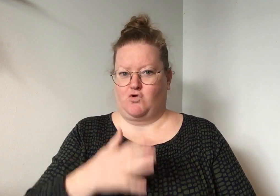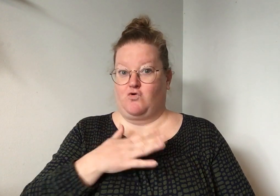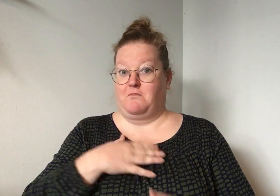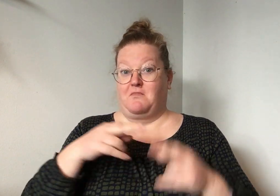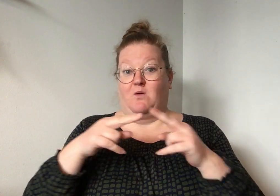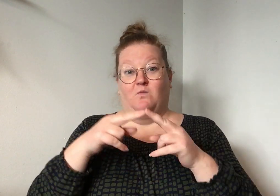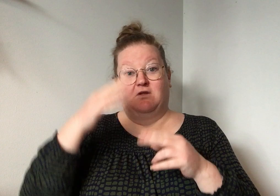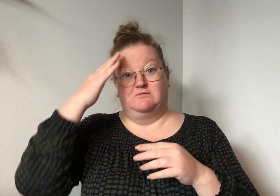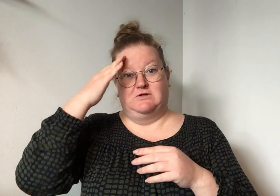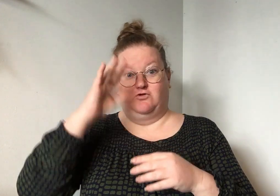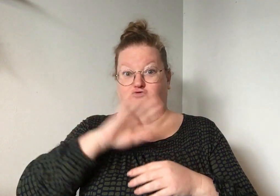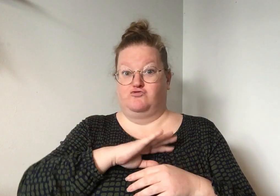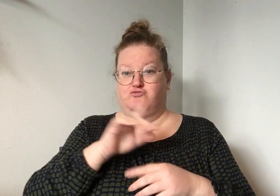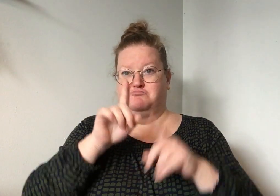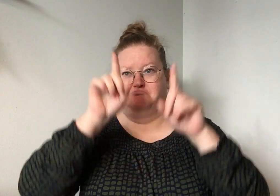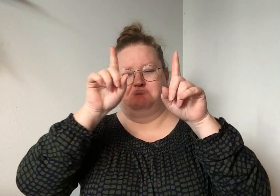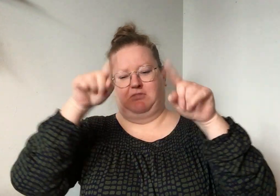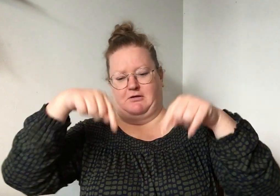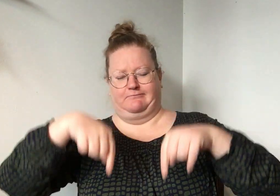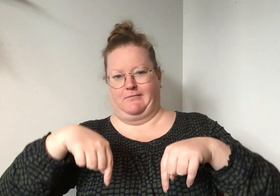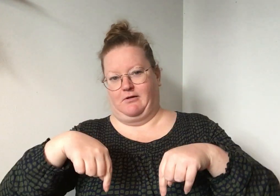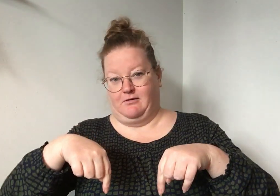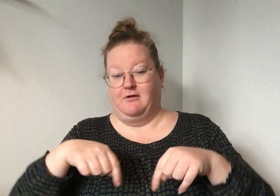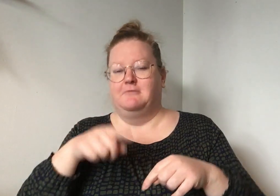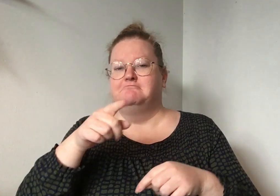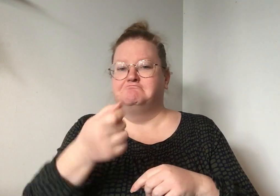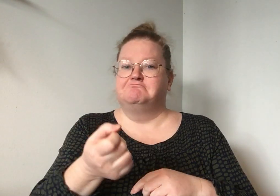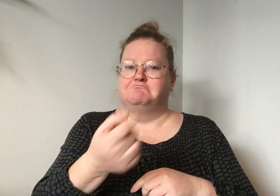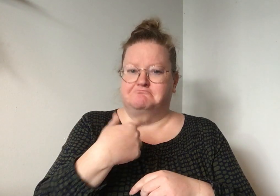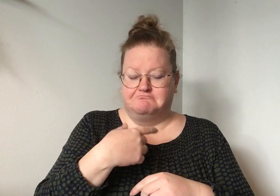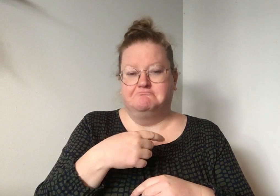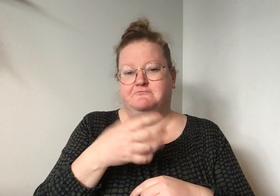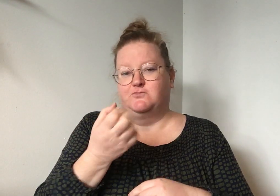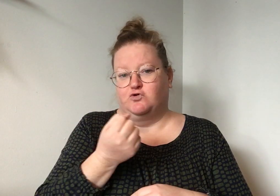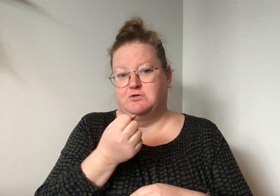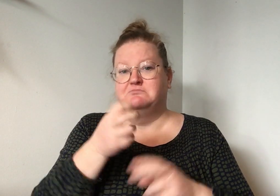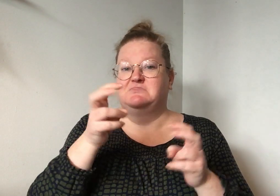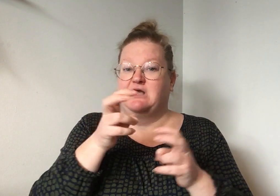I don't want use to I to use the whole